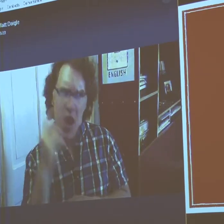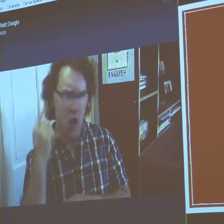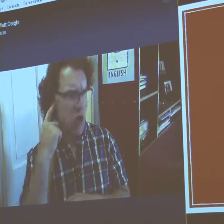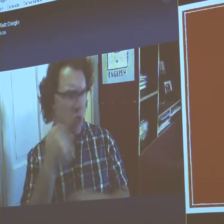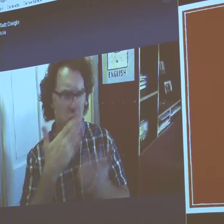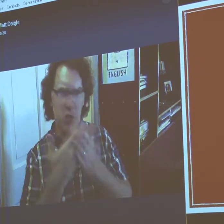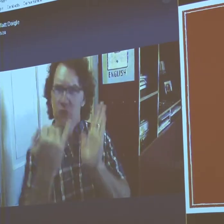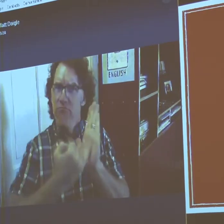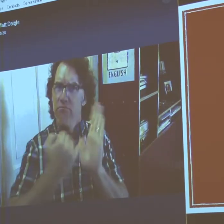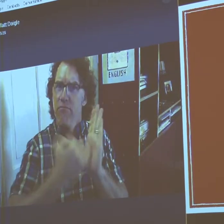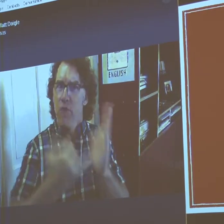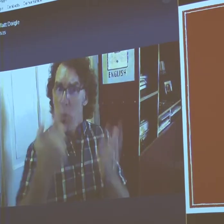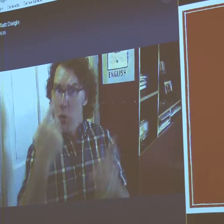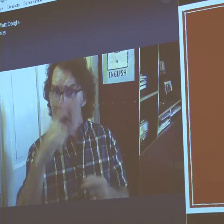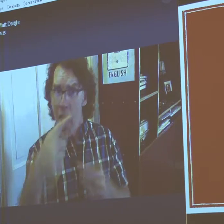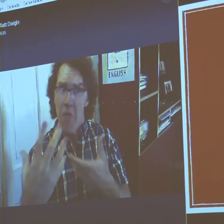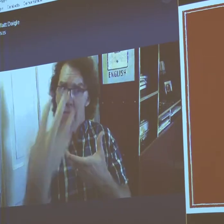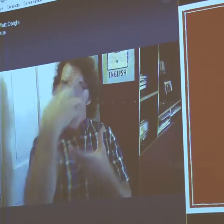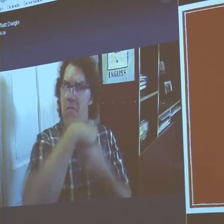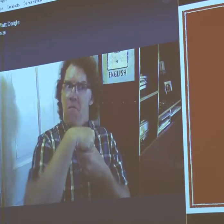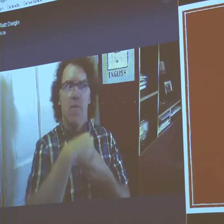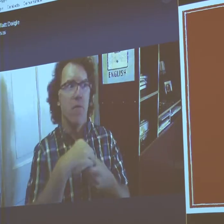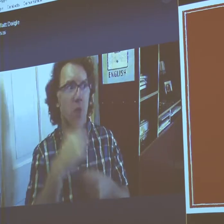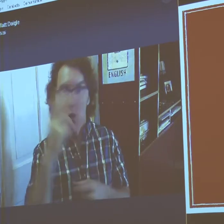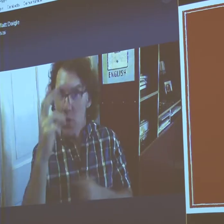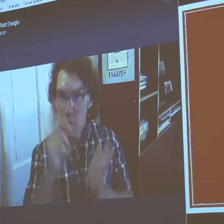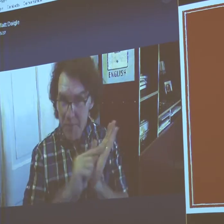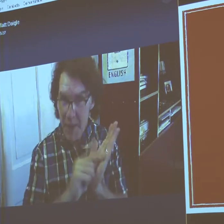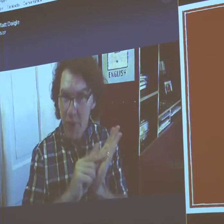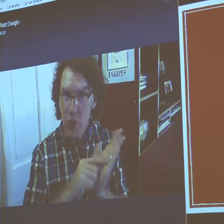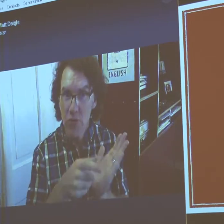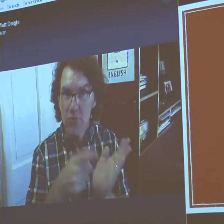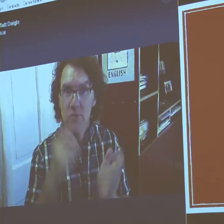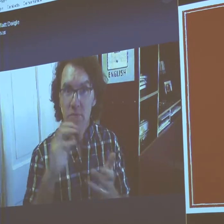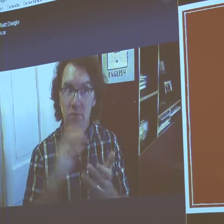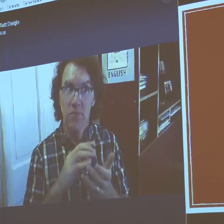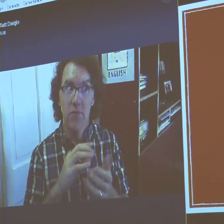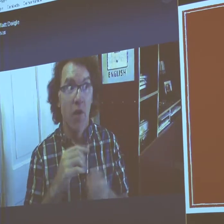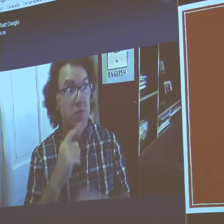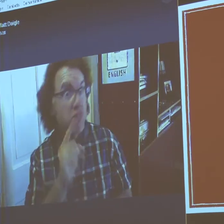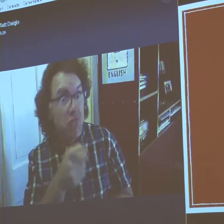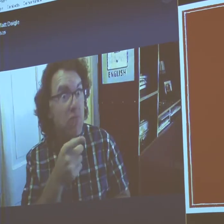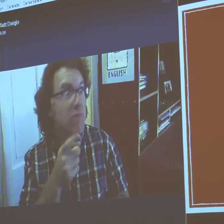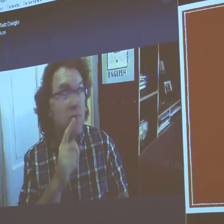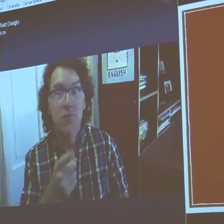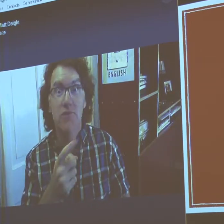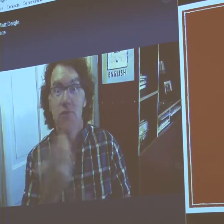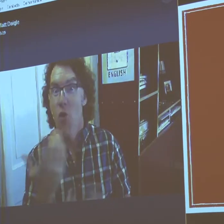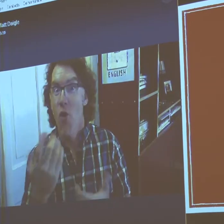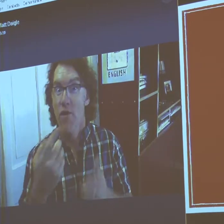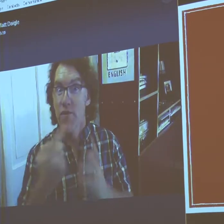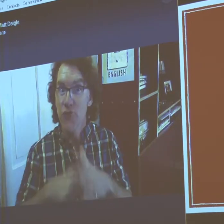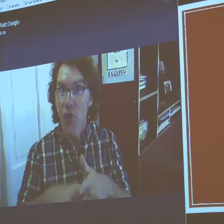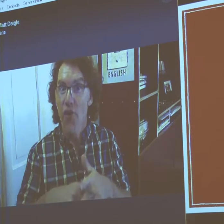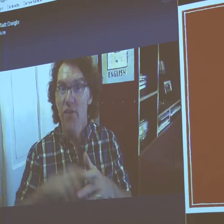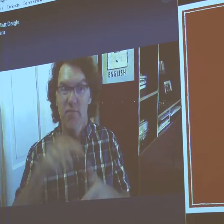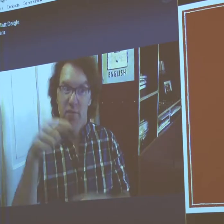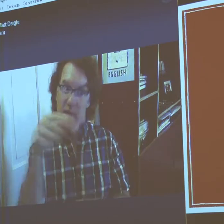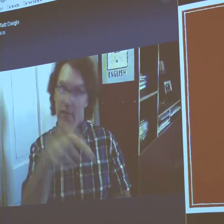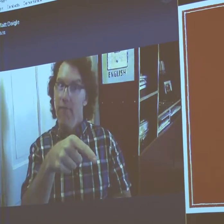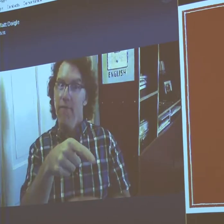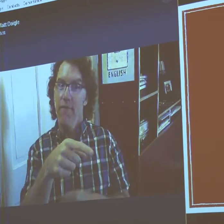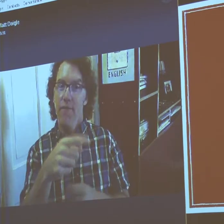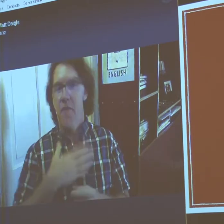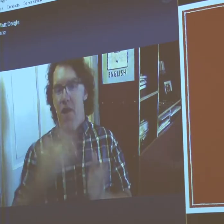had a newspaper. And someone approached me and said, would you like to join our newspaper and do some art for our